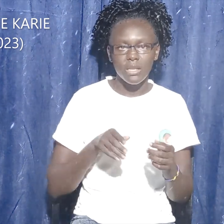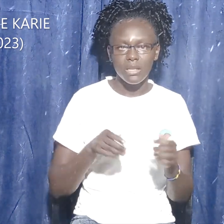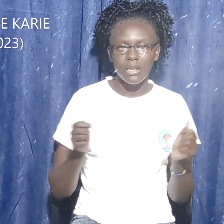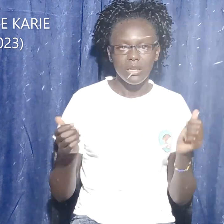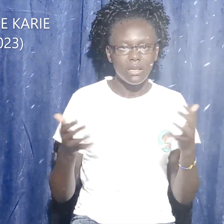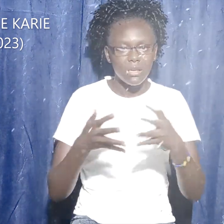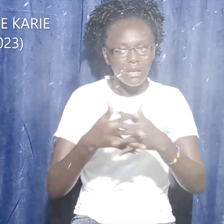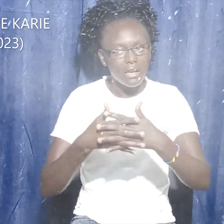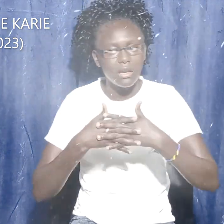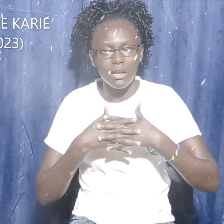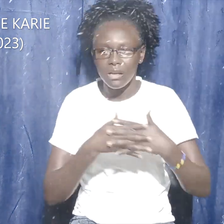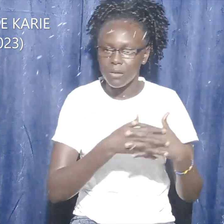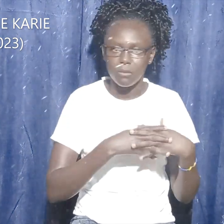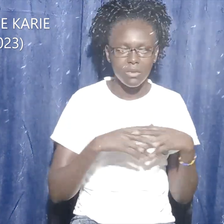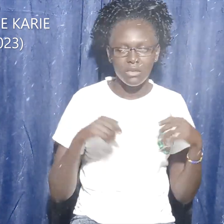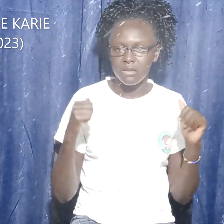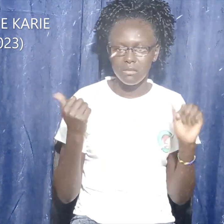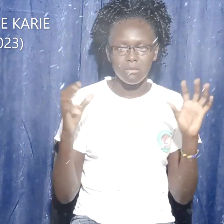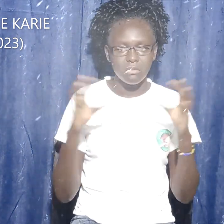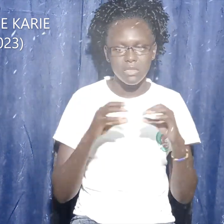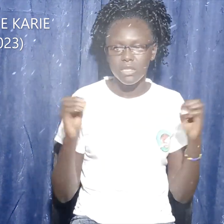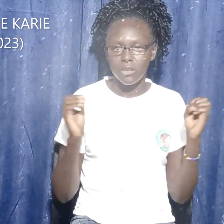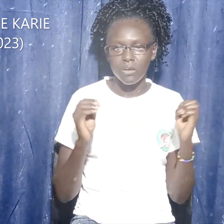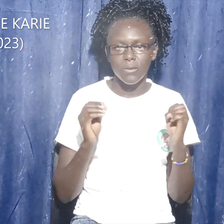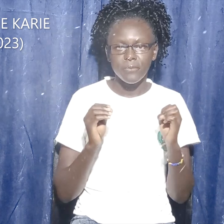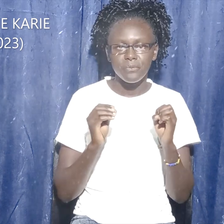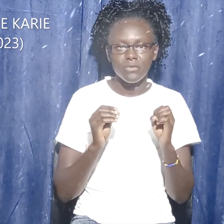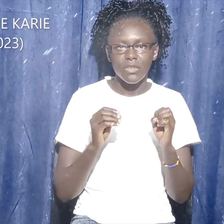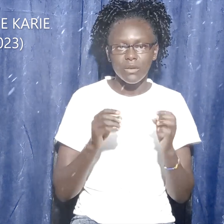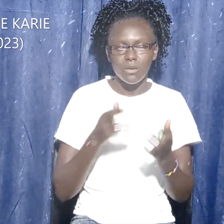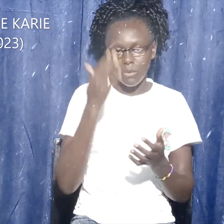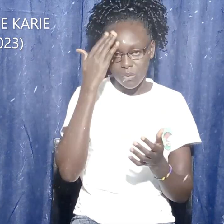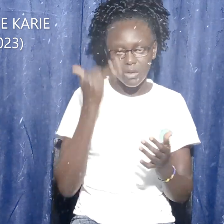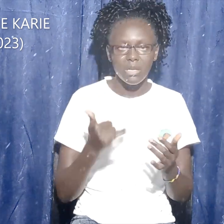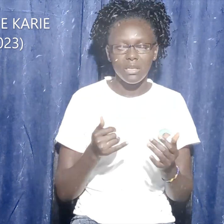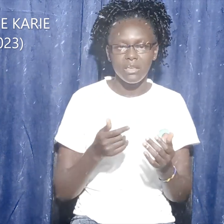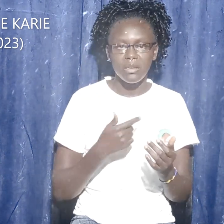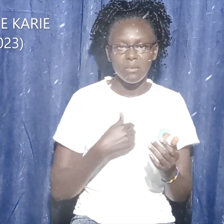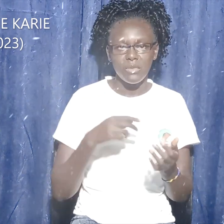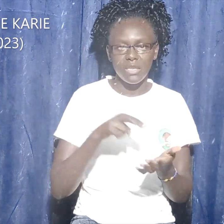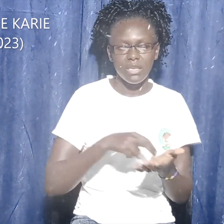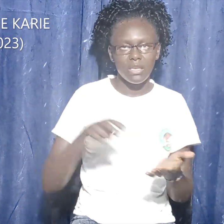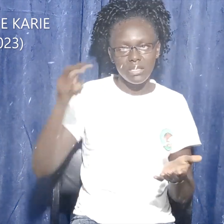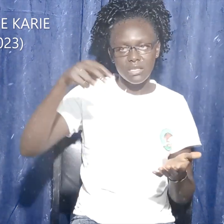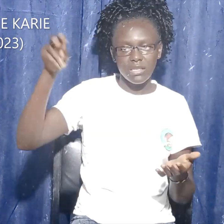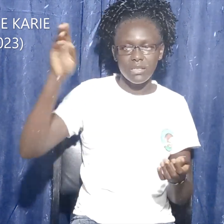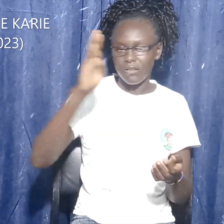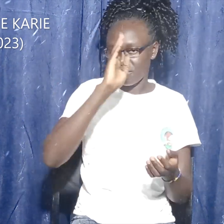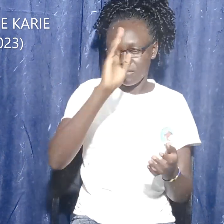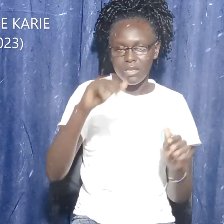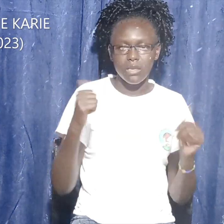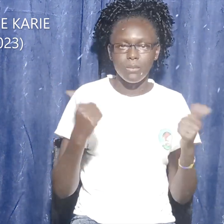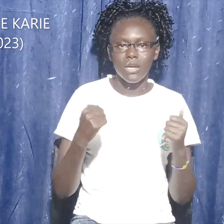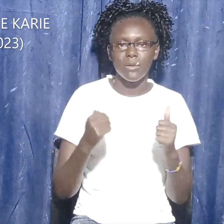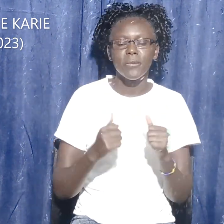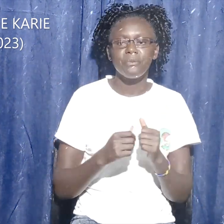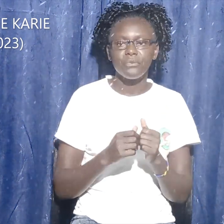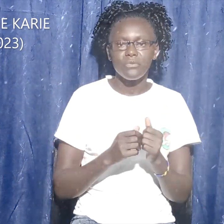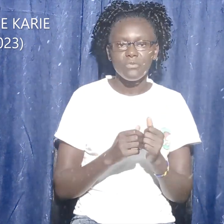but go to disciples and tell them, I am ascending to my Father. Mary was shocked and ran